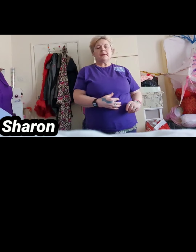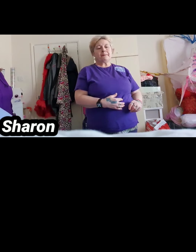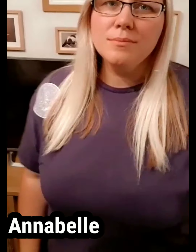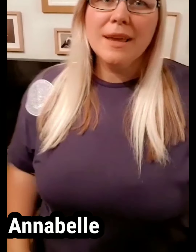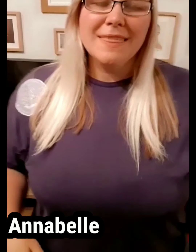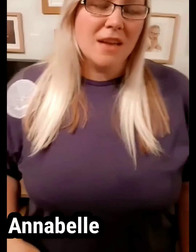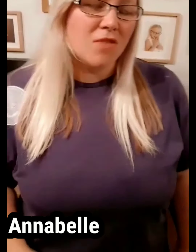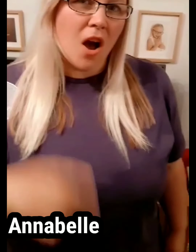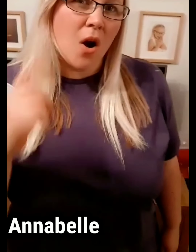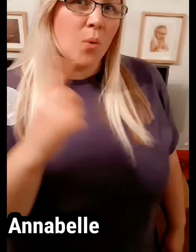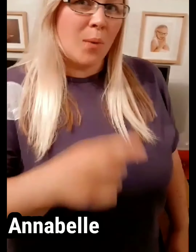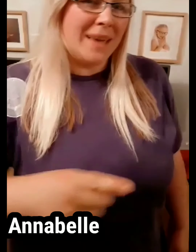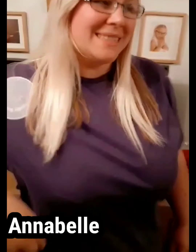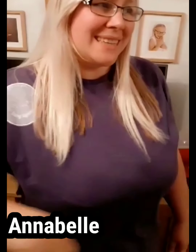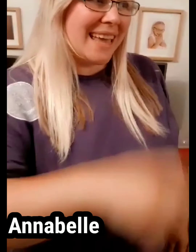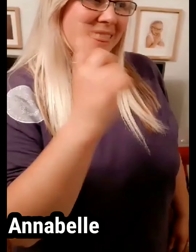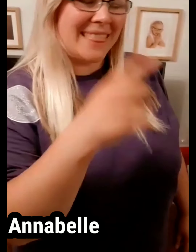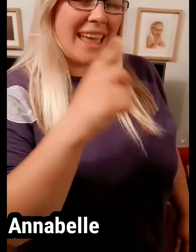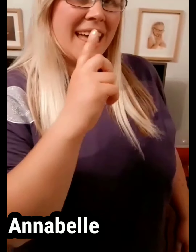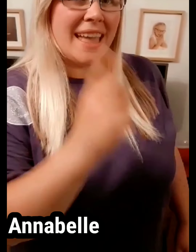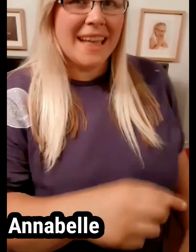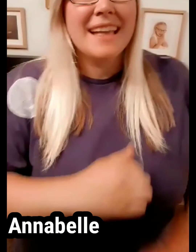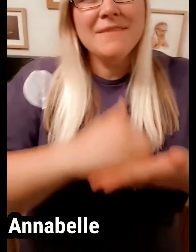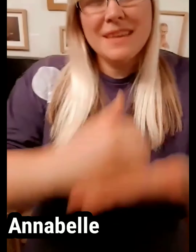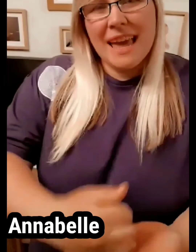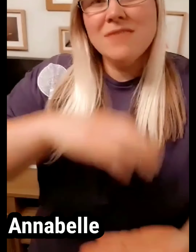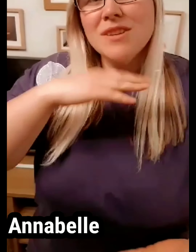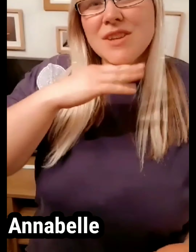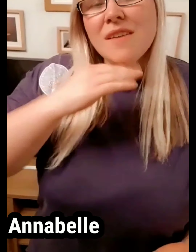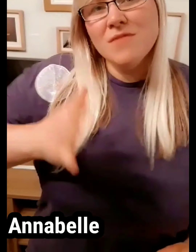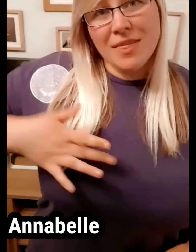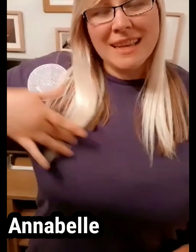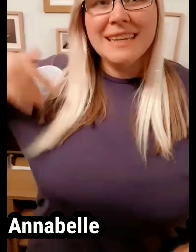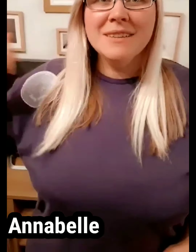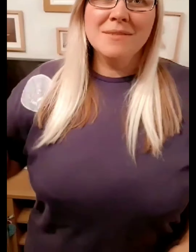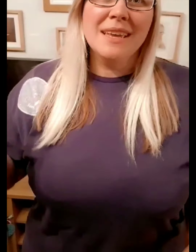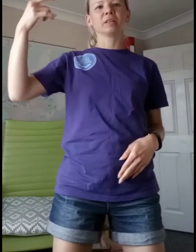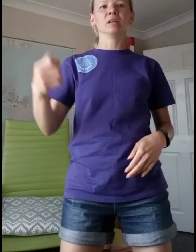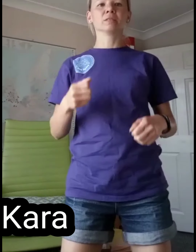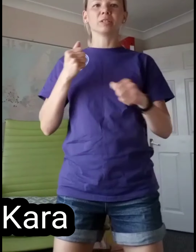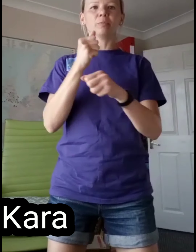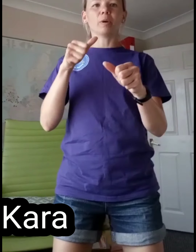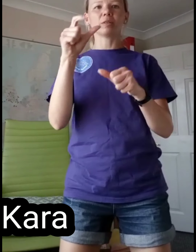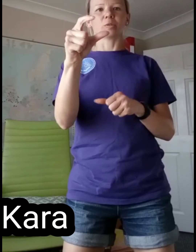There are ways to get there, if you care enough for the living Make a little